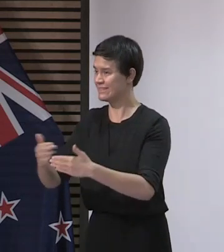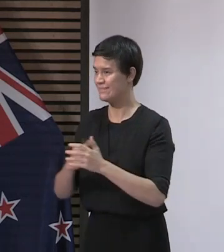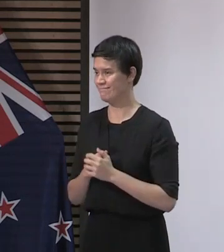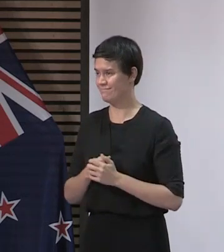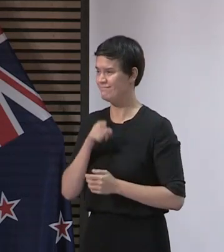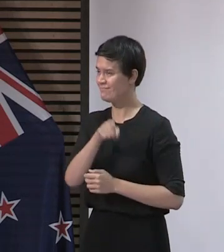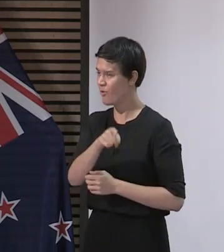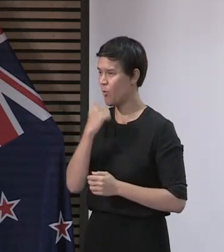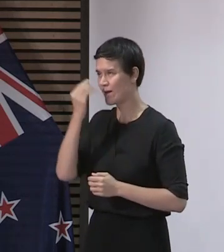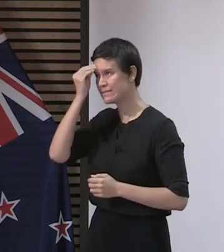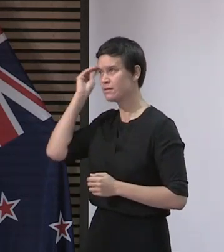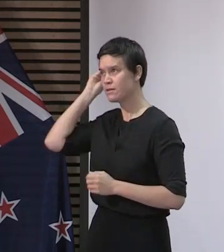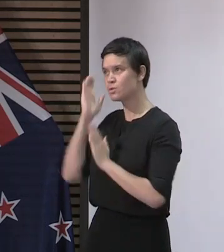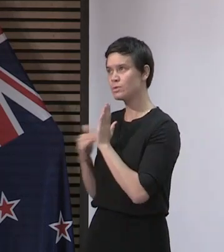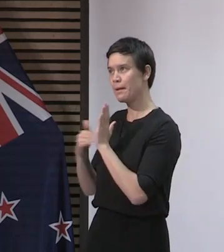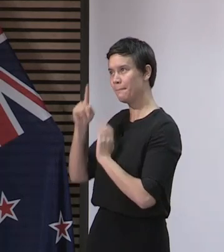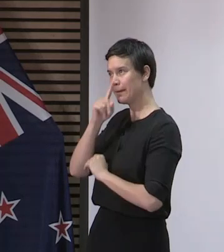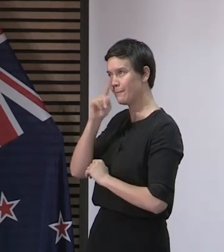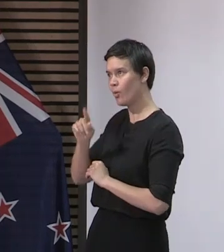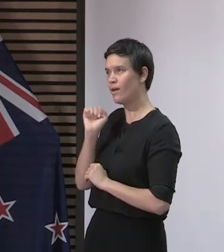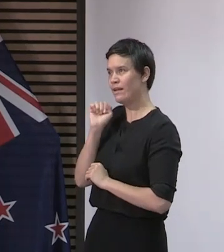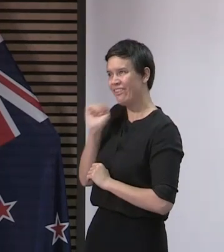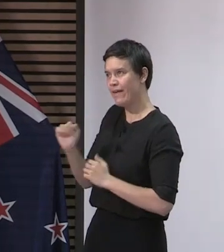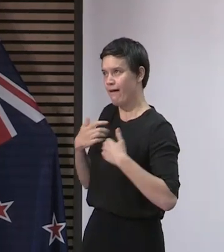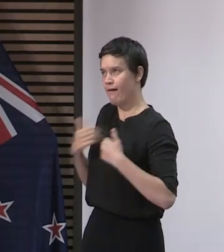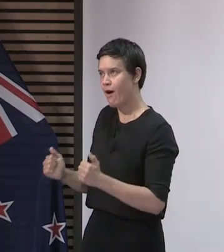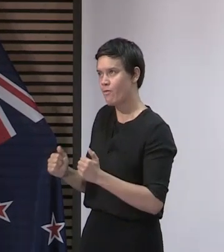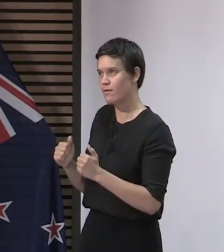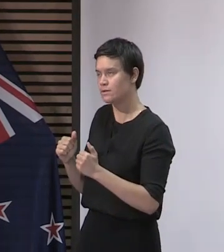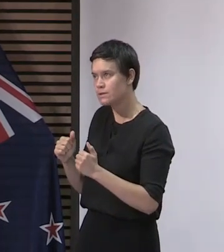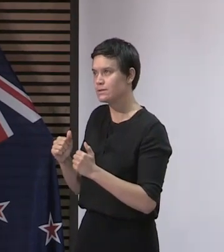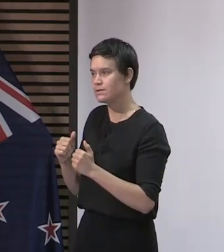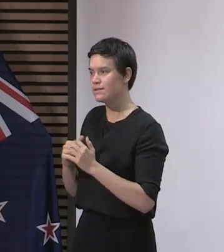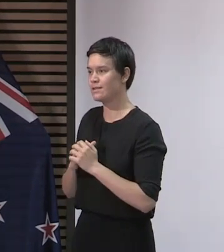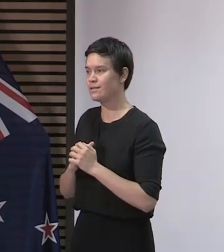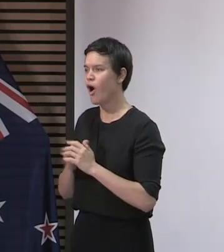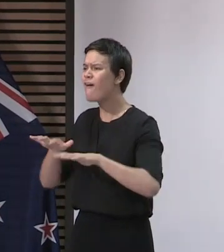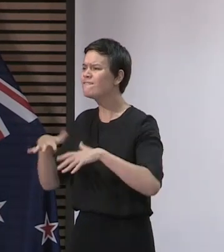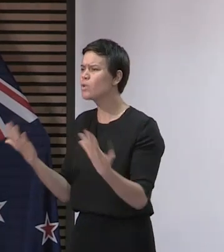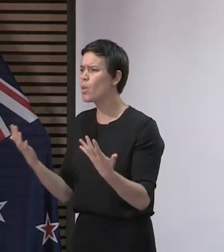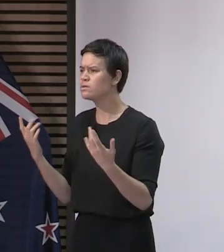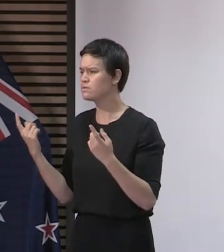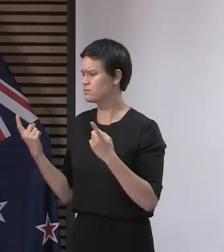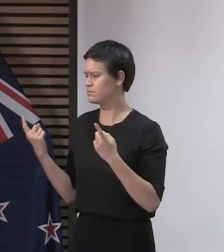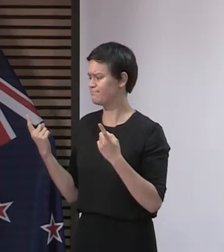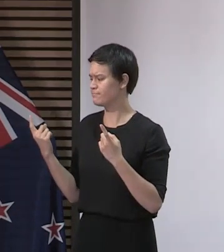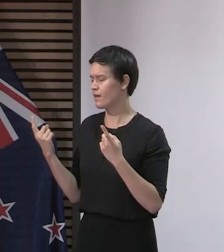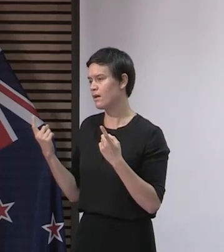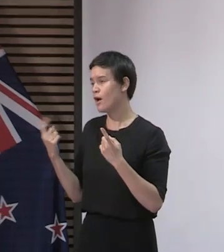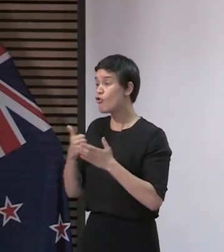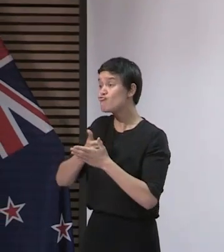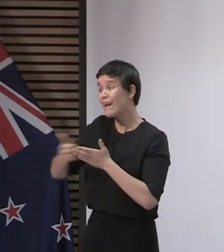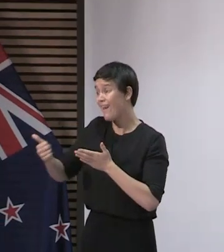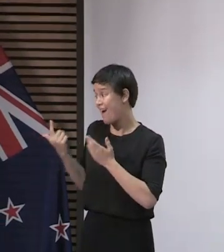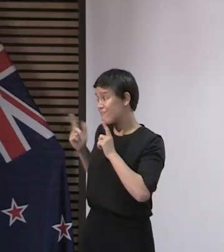respect. And so, Dr Bloomfield, it's been a real honour. It won't be the last time you see us both up here, but the last of the regular times.